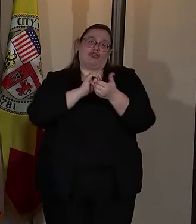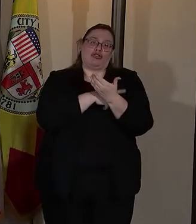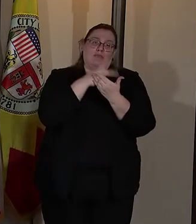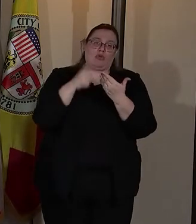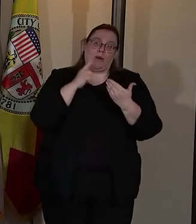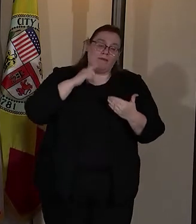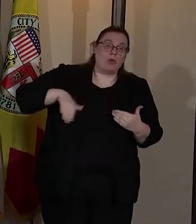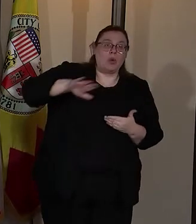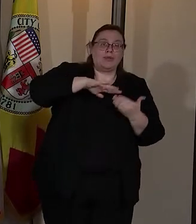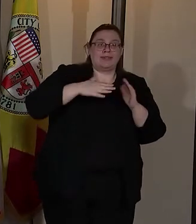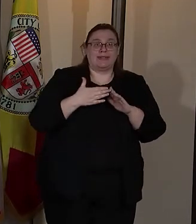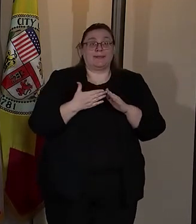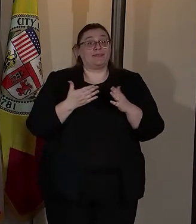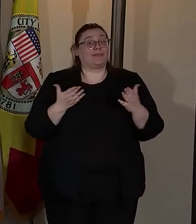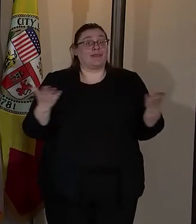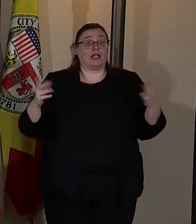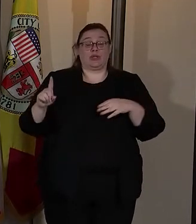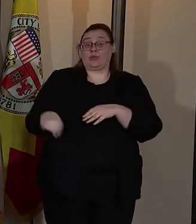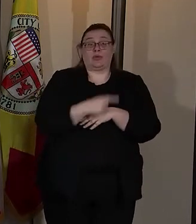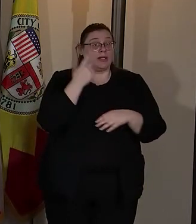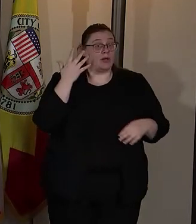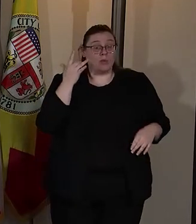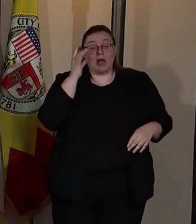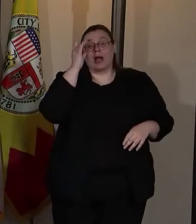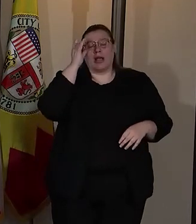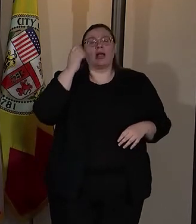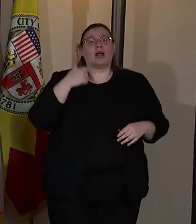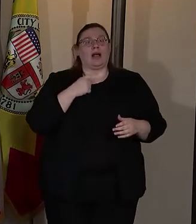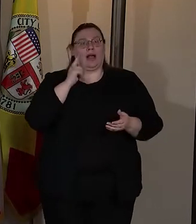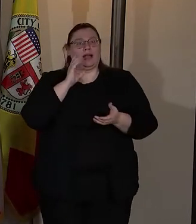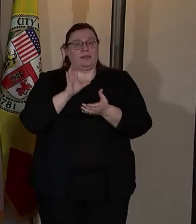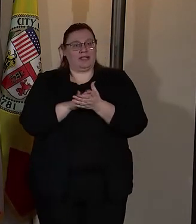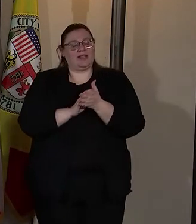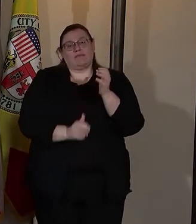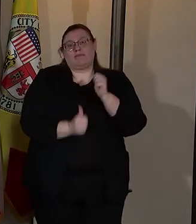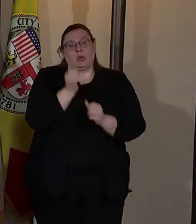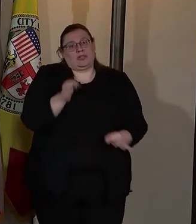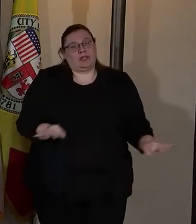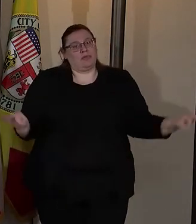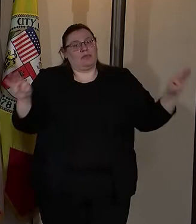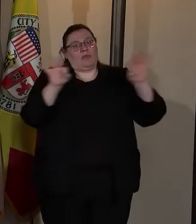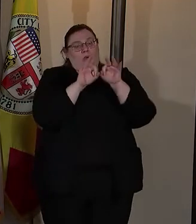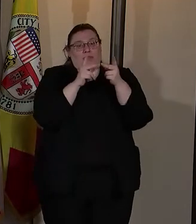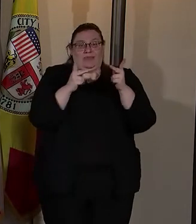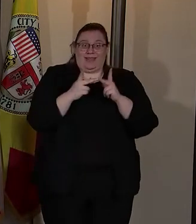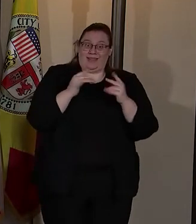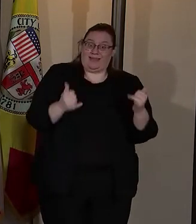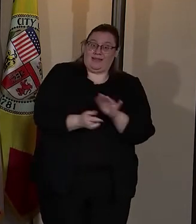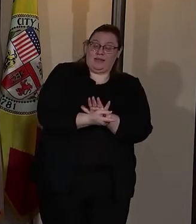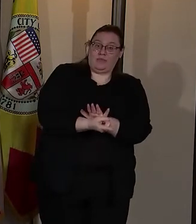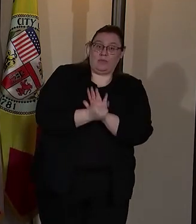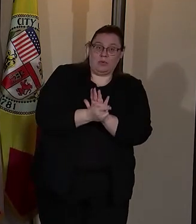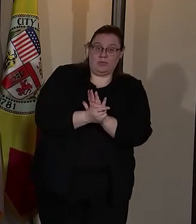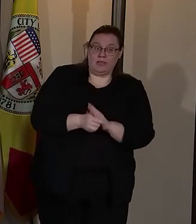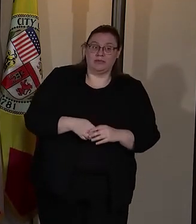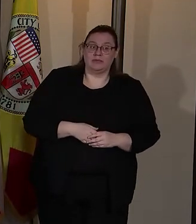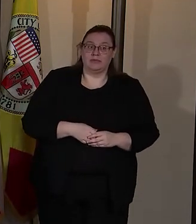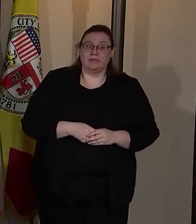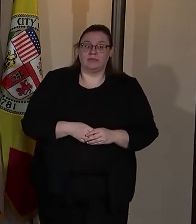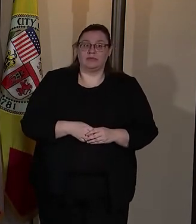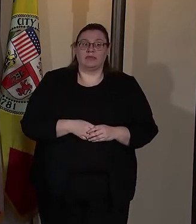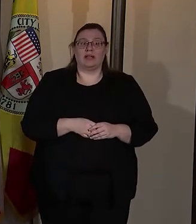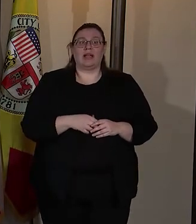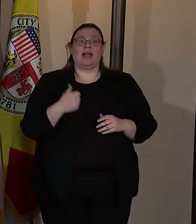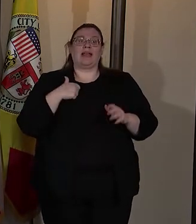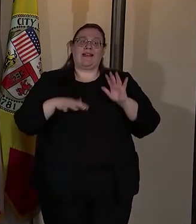citywide. I'm here today because, uh, I believe it's the most important place at this moment in time, uh, where I